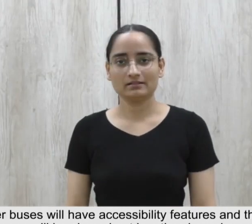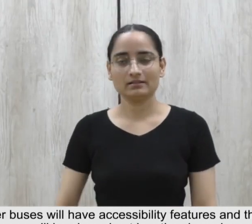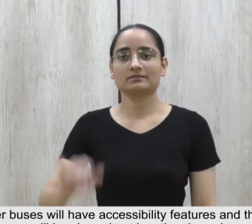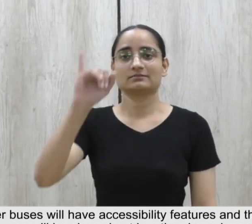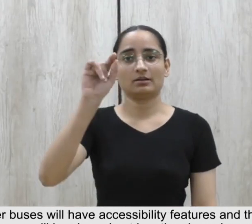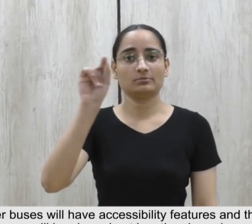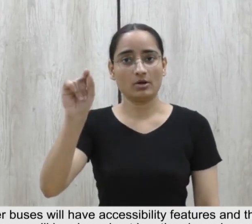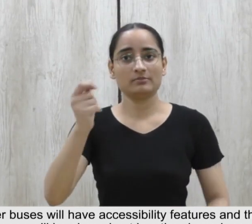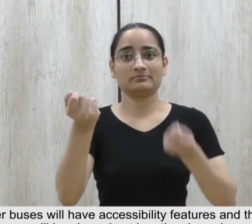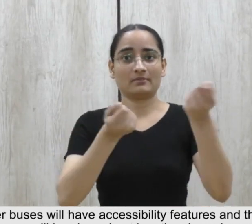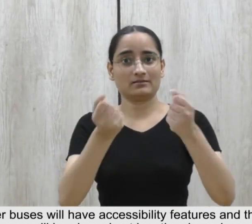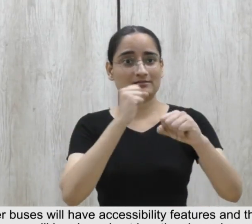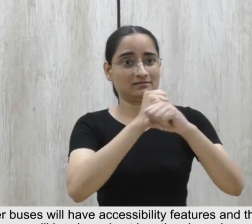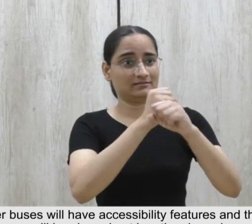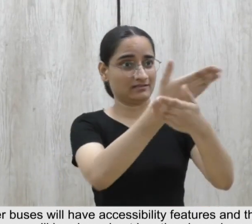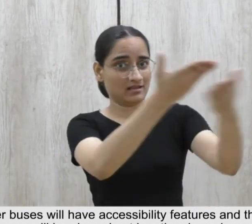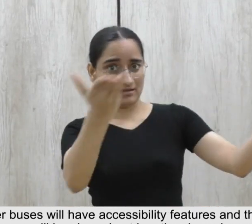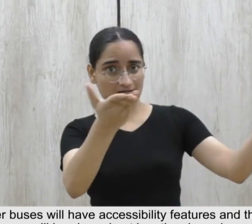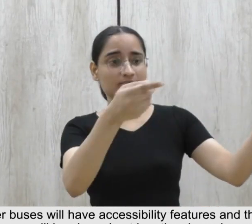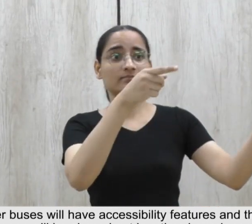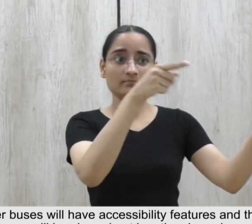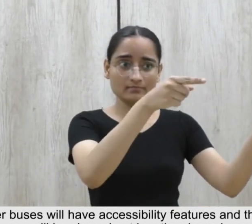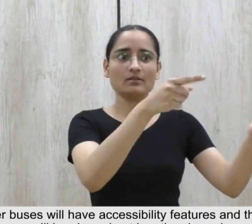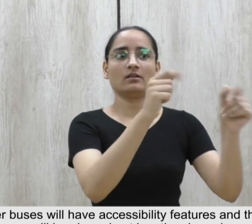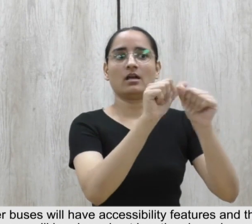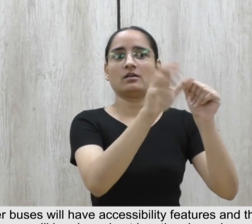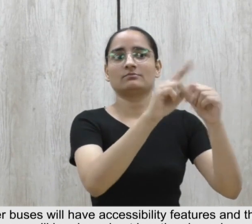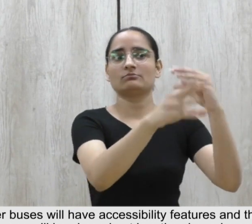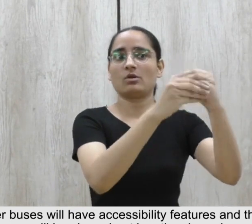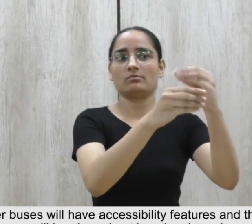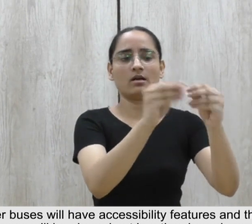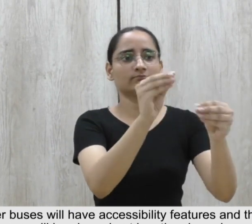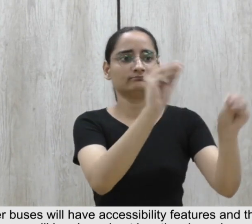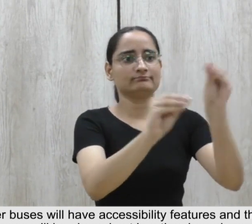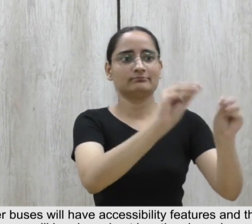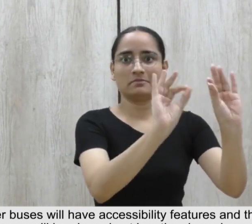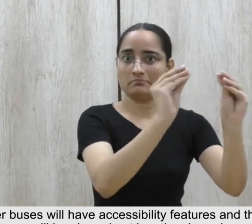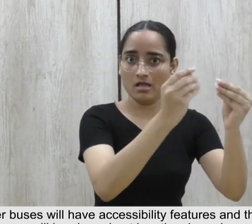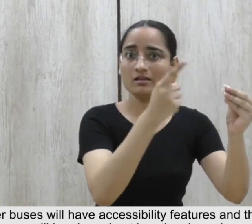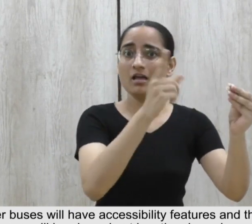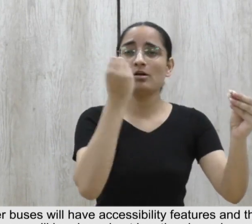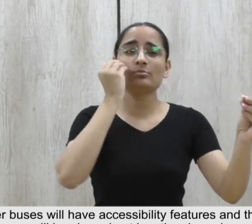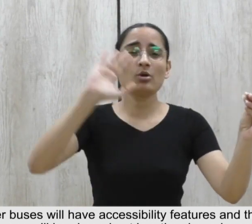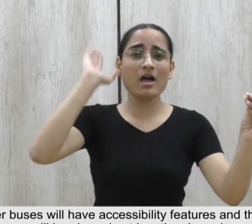Sixth point, all new passenger buses will have accessibility features